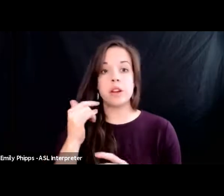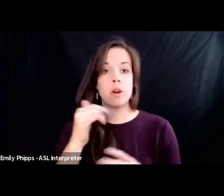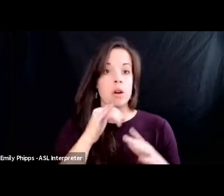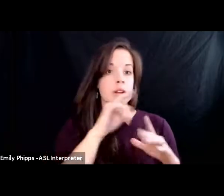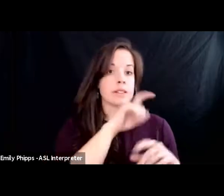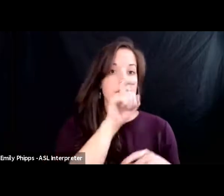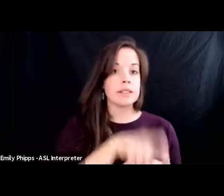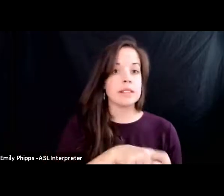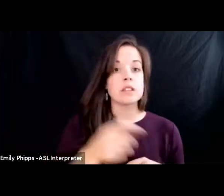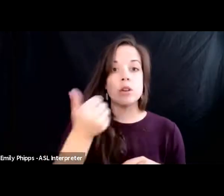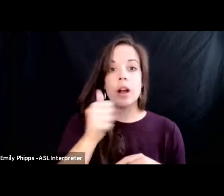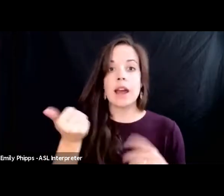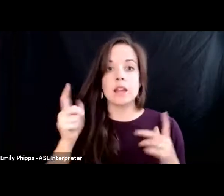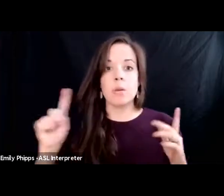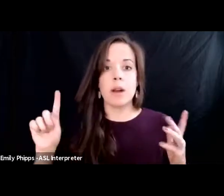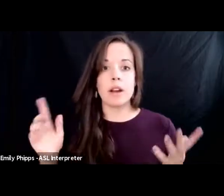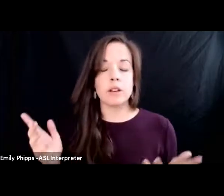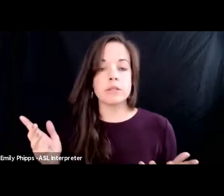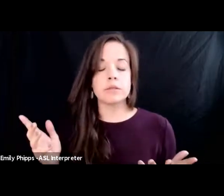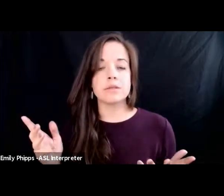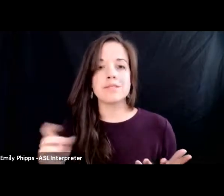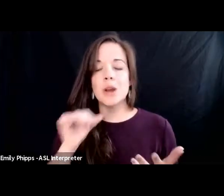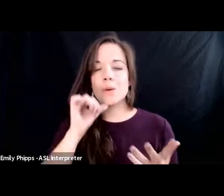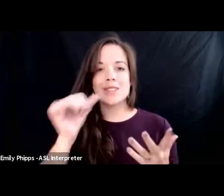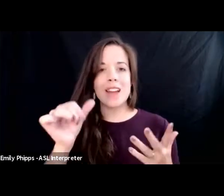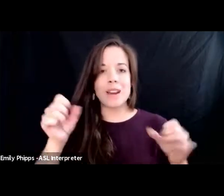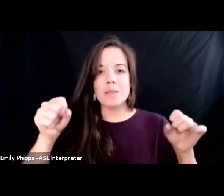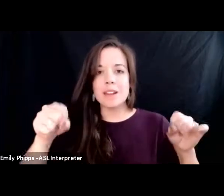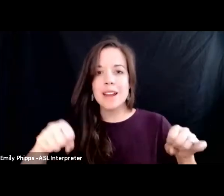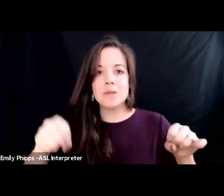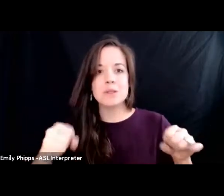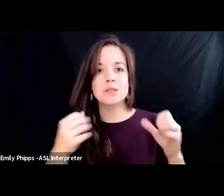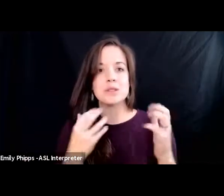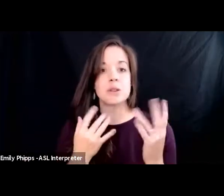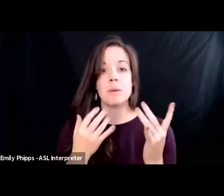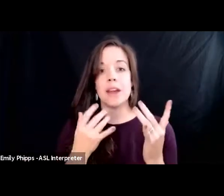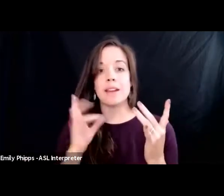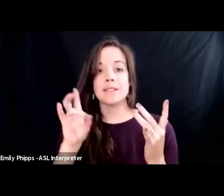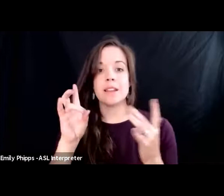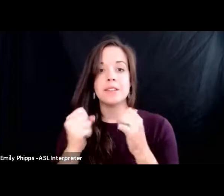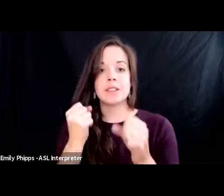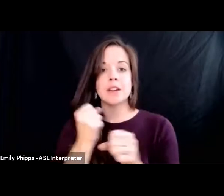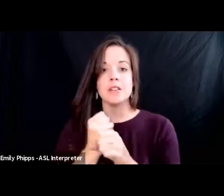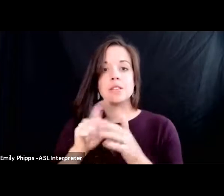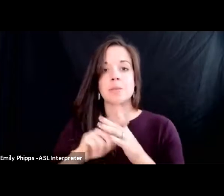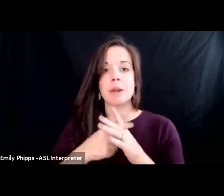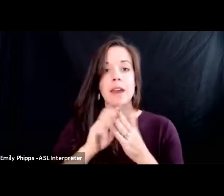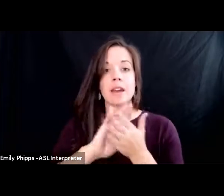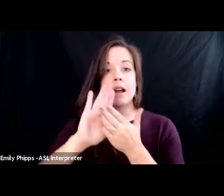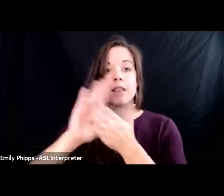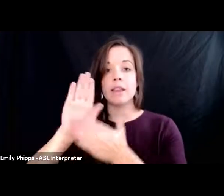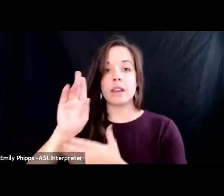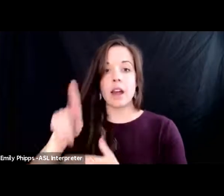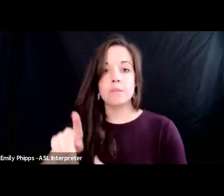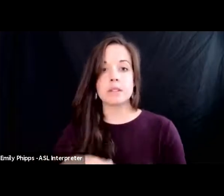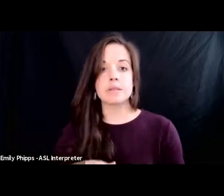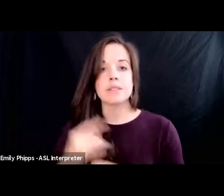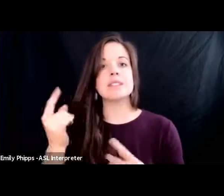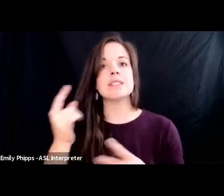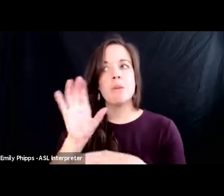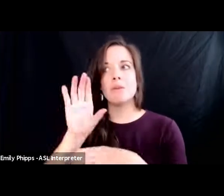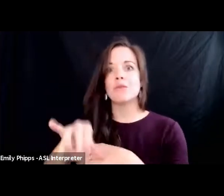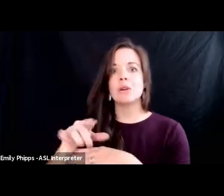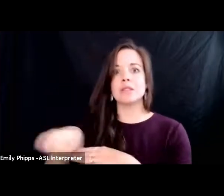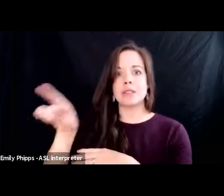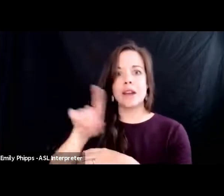anywhere else they would not have been able to wait seven years to begin a cleanup someone would have forced them to actually